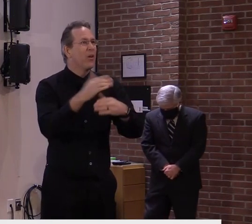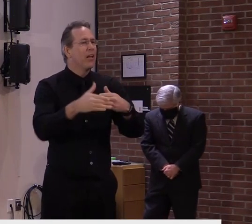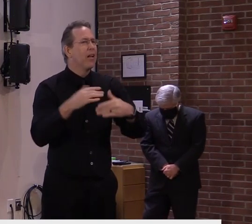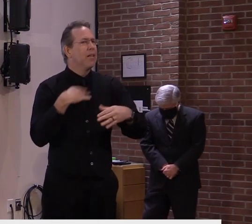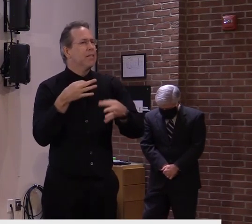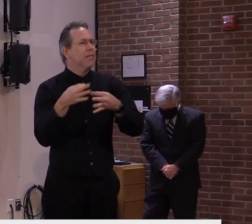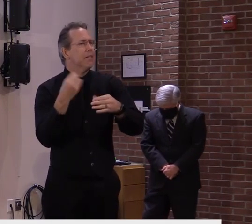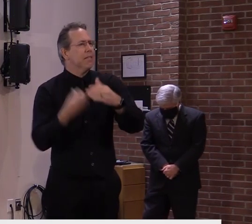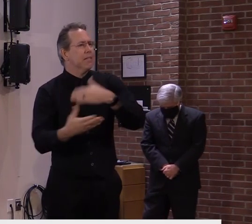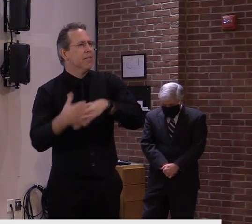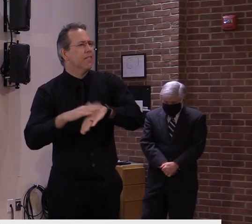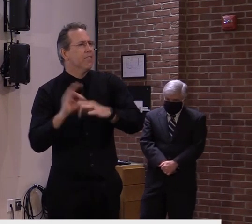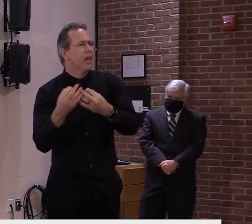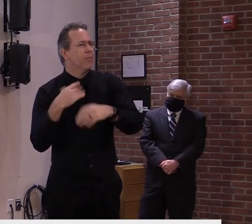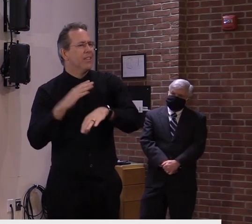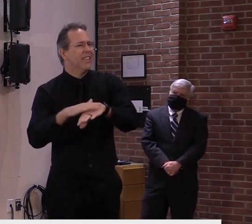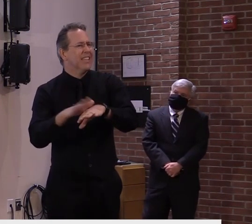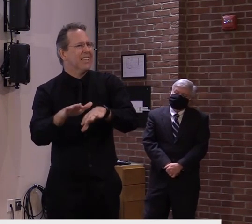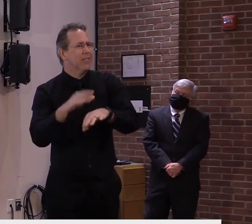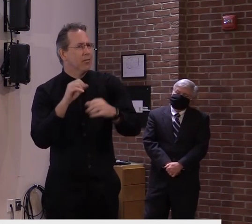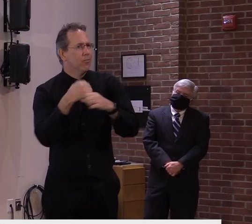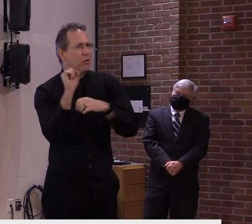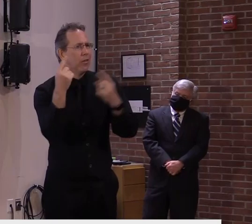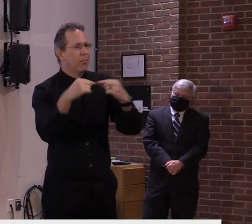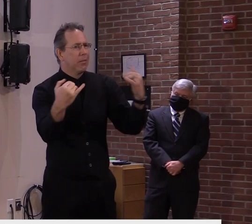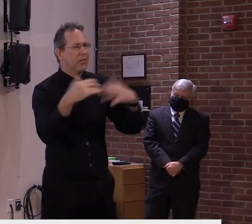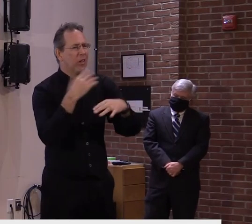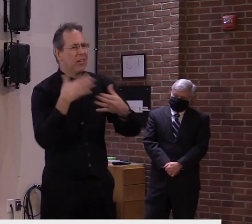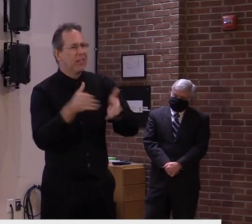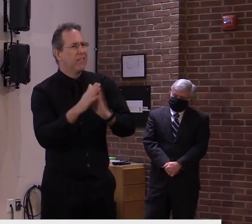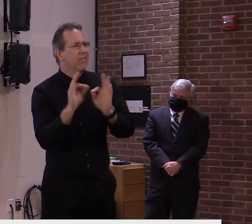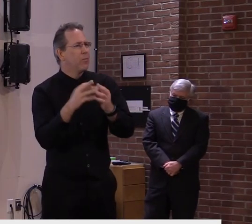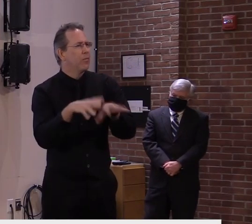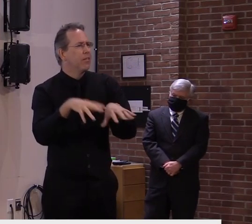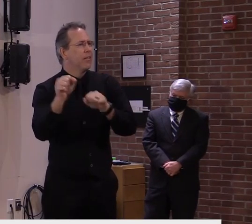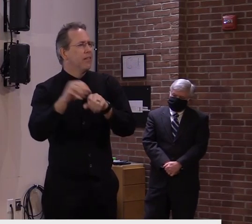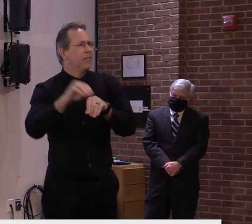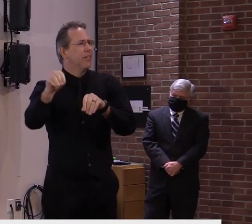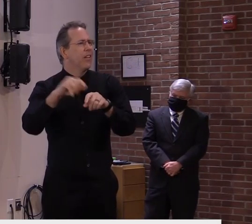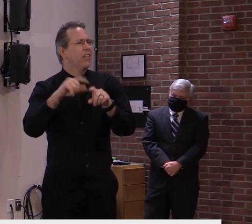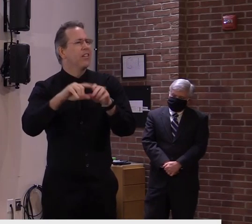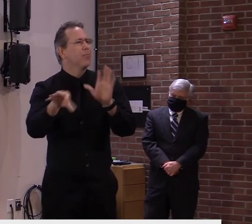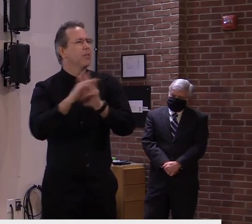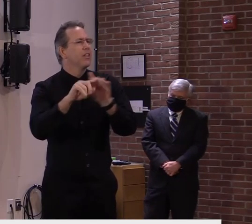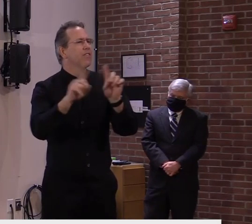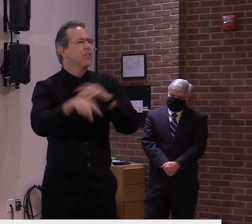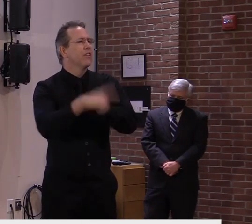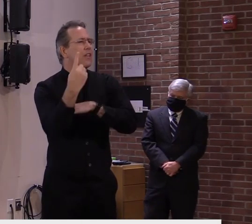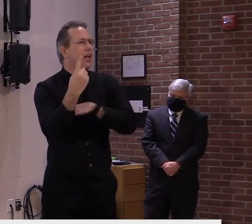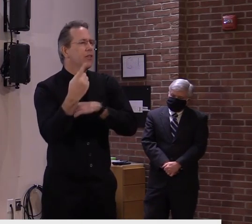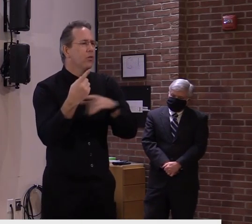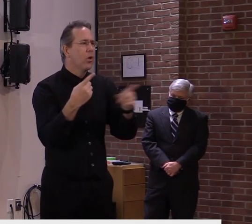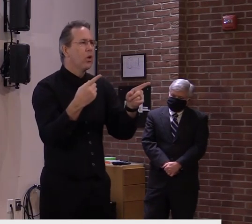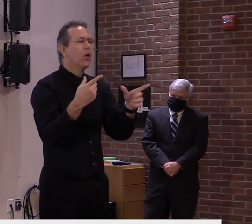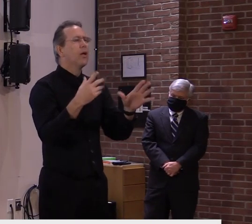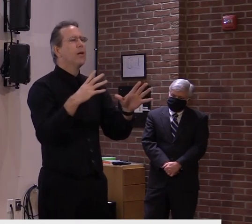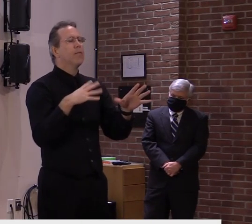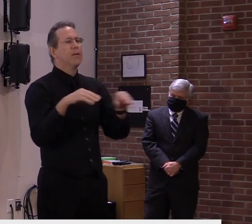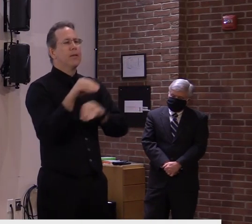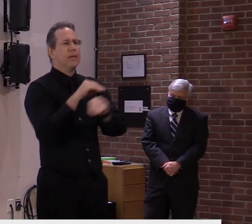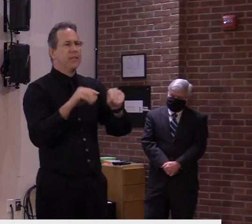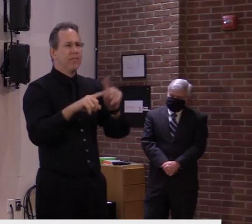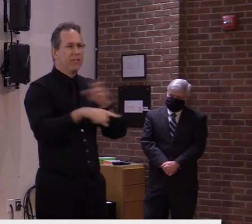encouraging anyone to come to the Statehouse Lawn on Sunday. We understand that you're right to do so, but we